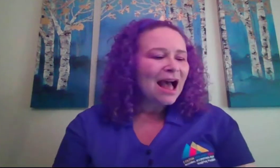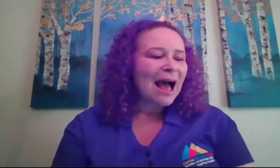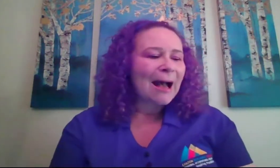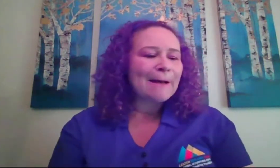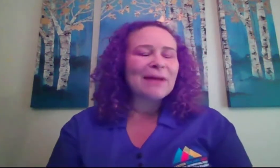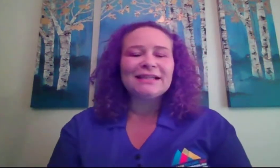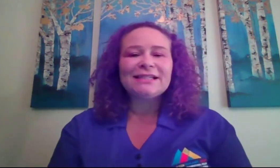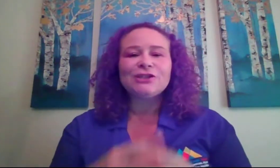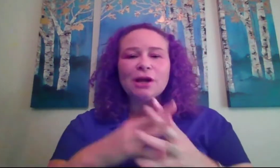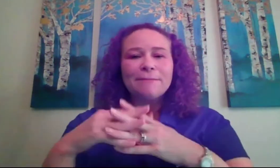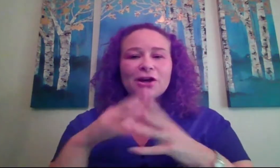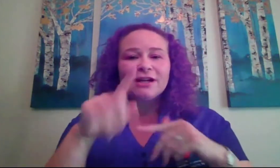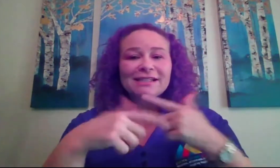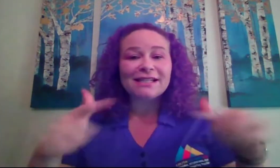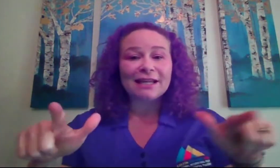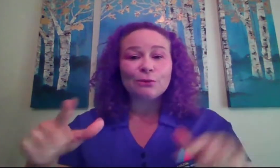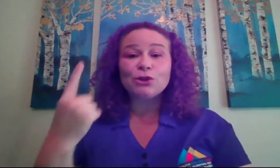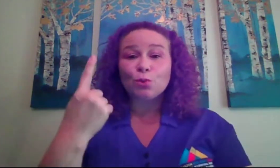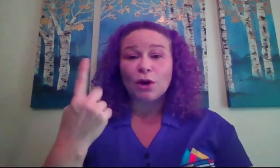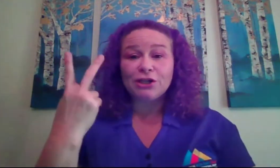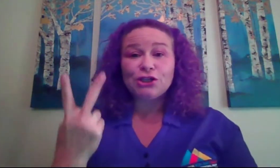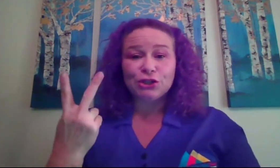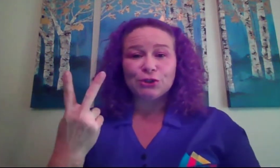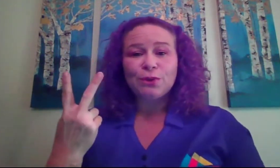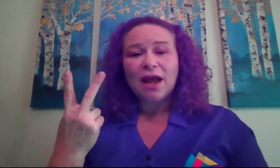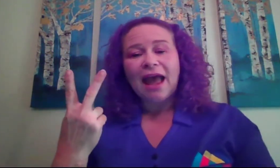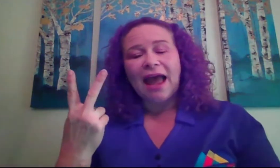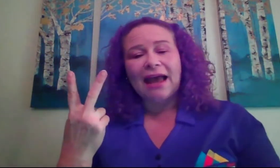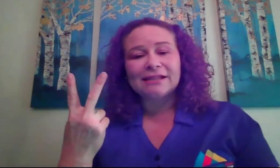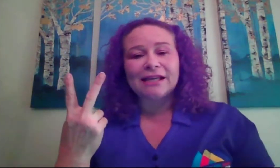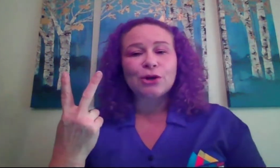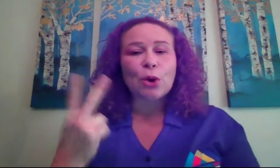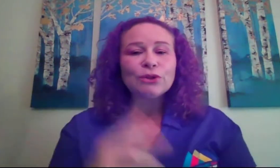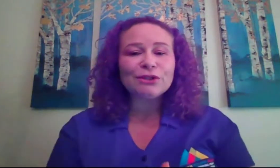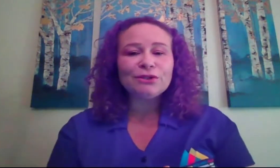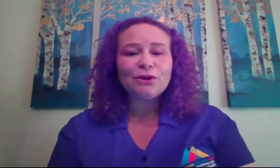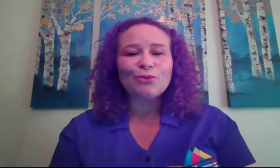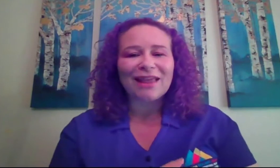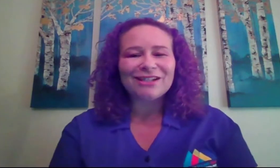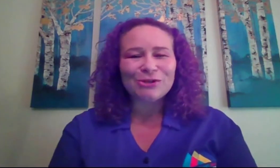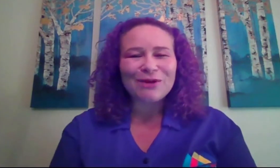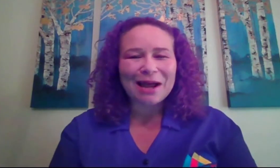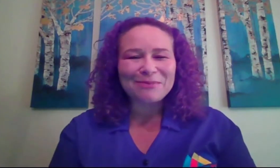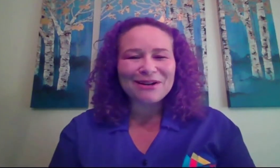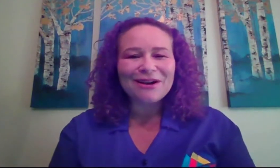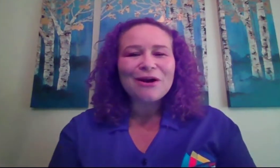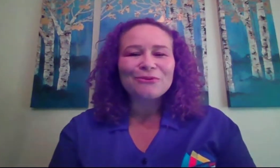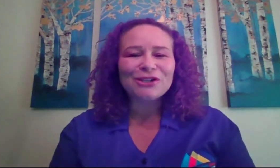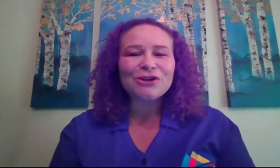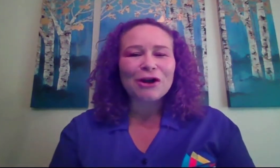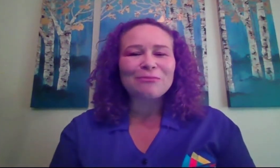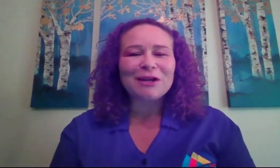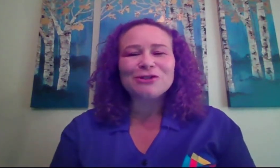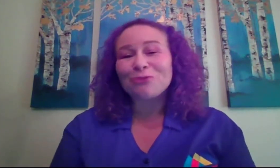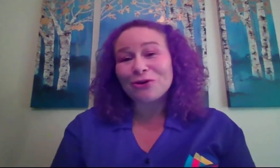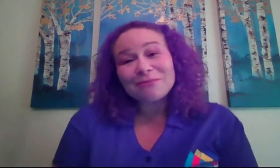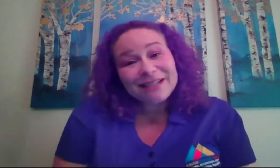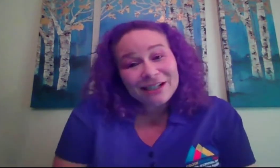I teach American Sign Language 1 and 2 as a Colton Redlands-Yucaipa Regional Occupational Program teacher